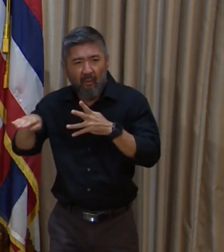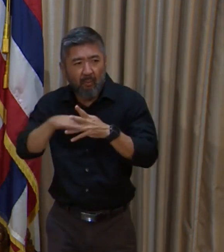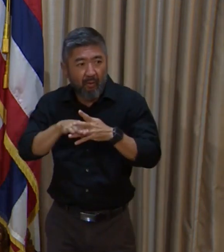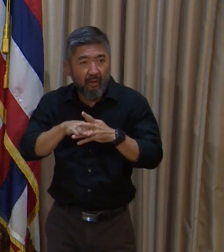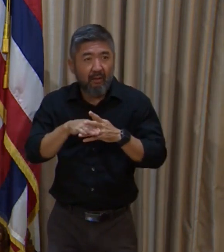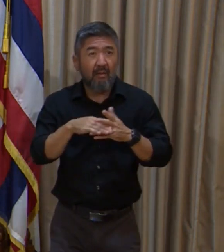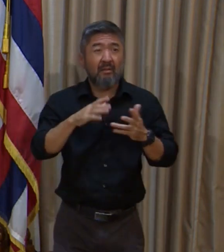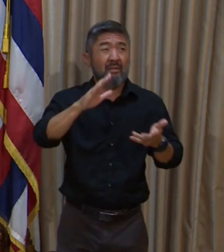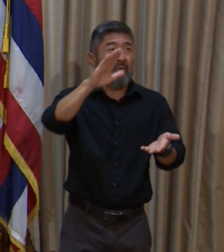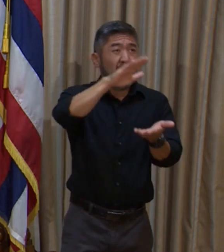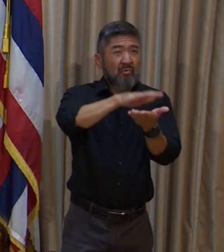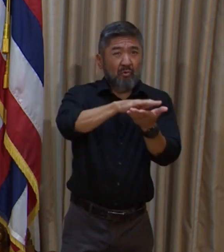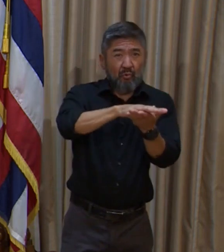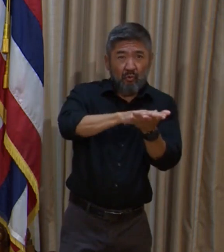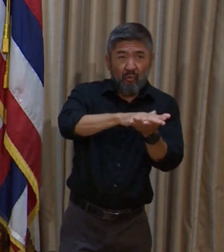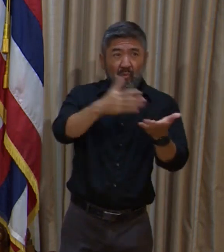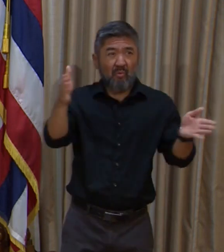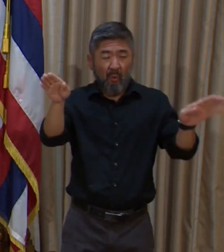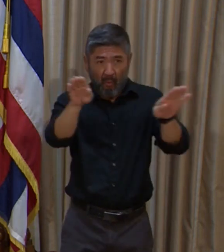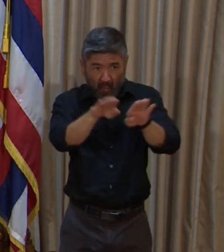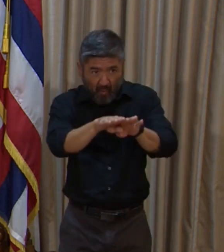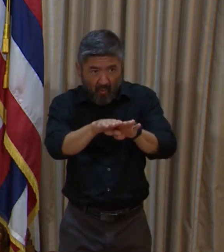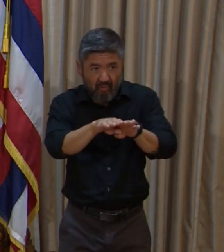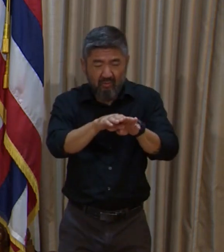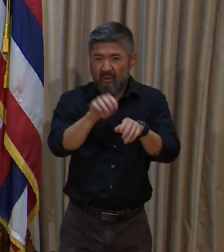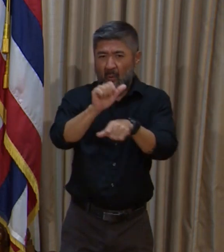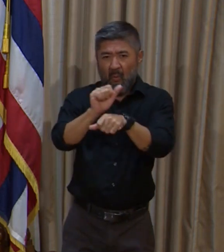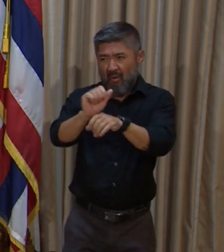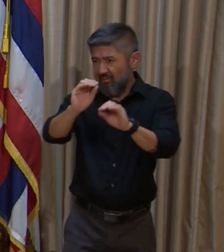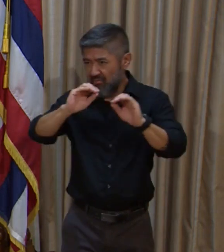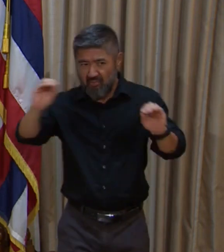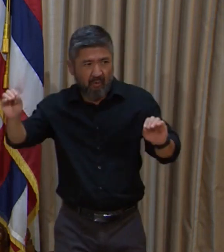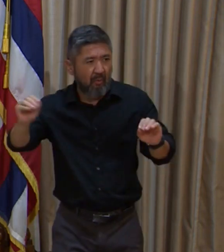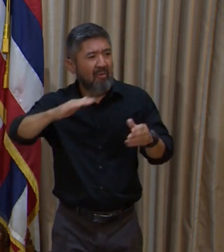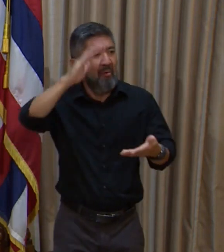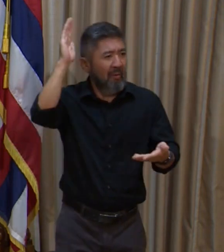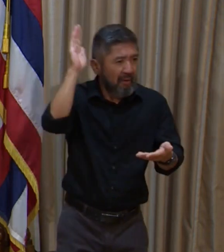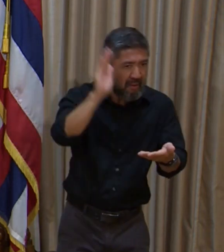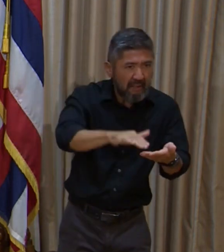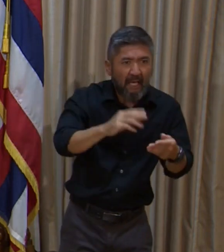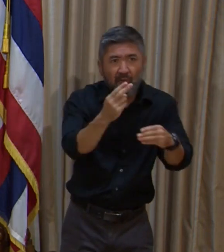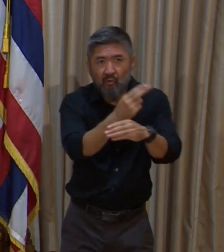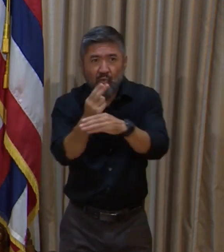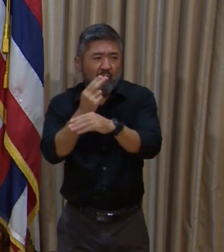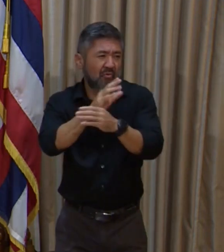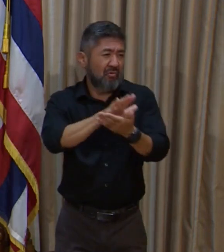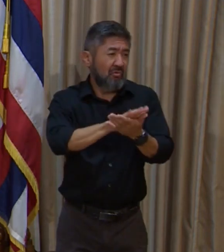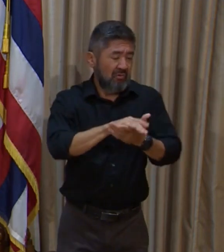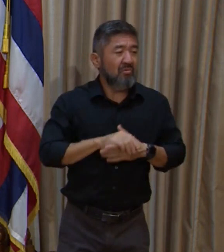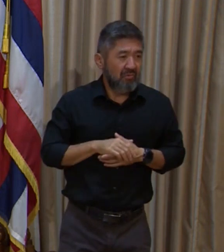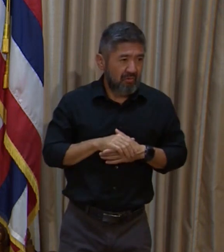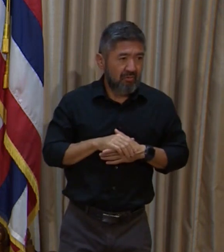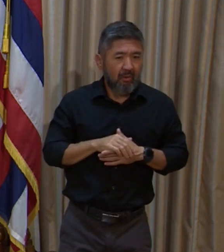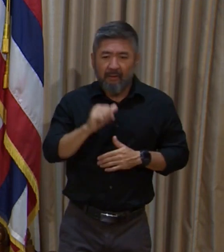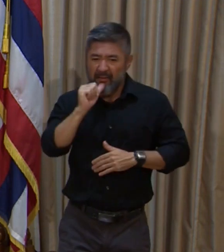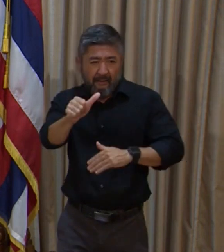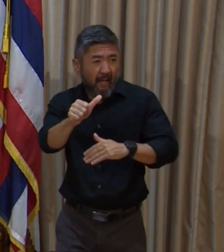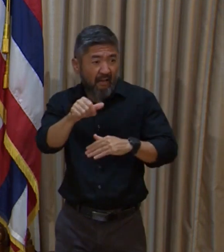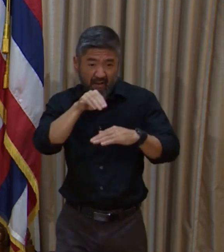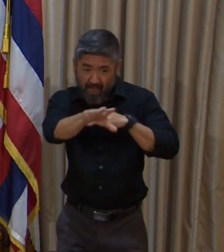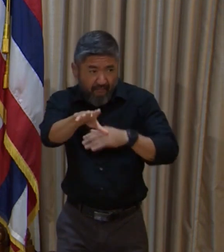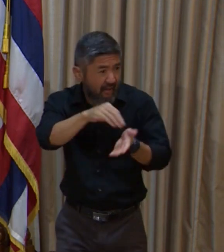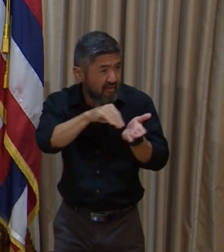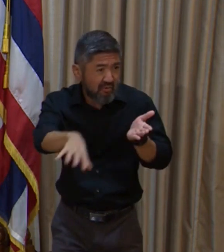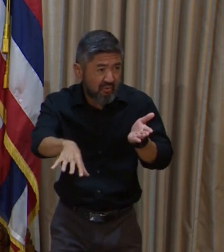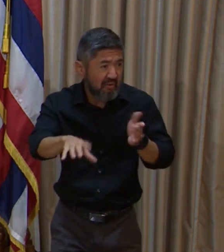the organizations at the same time to minimize the impact on students. And typically in the past, Rick, they